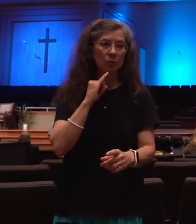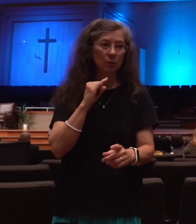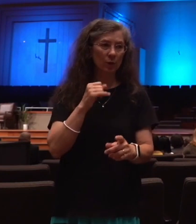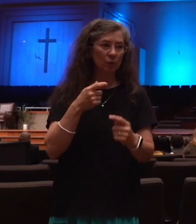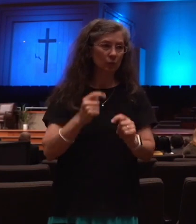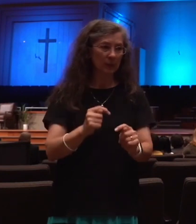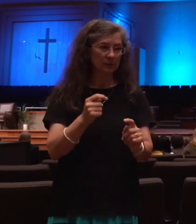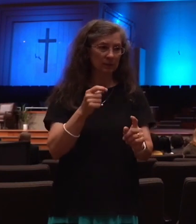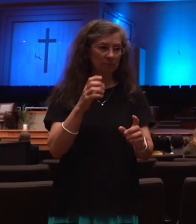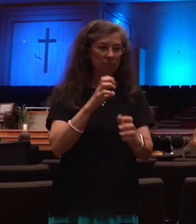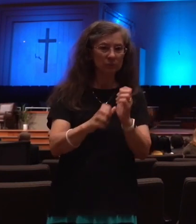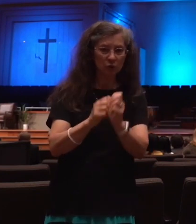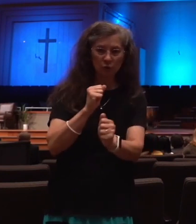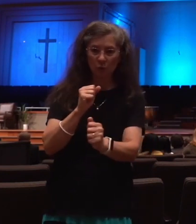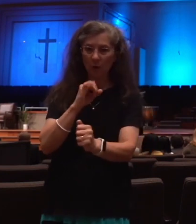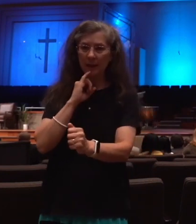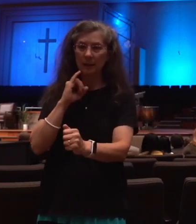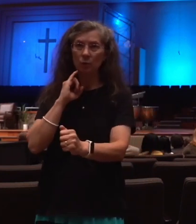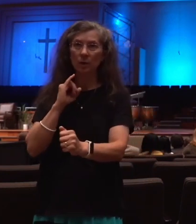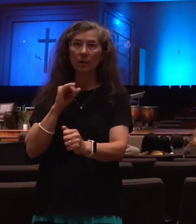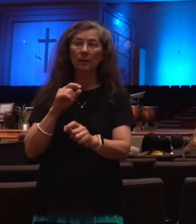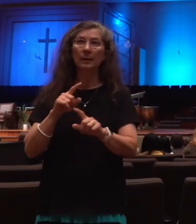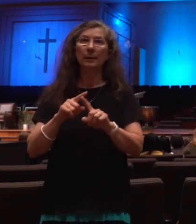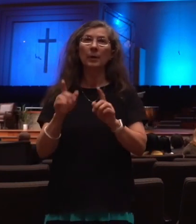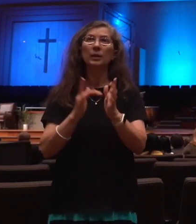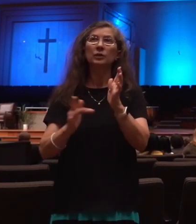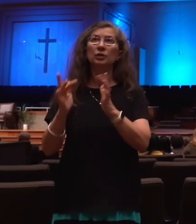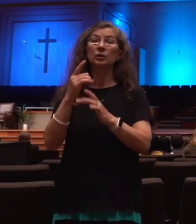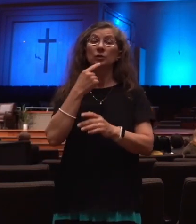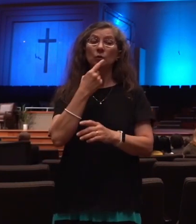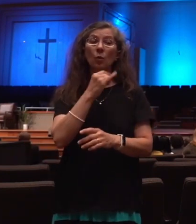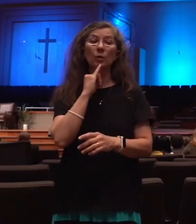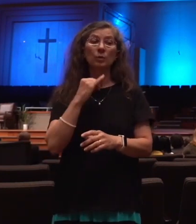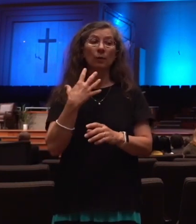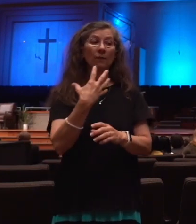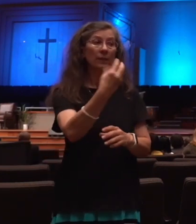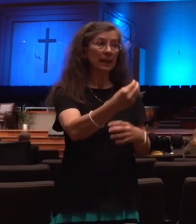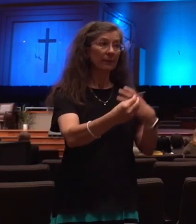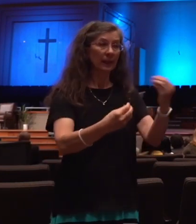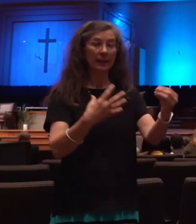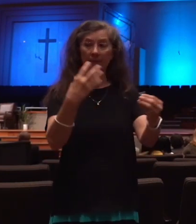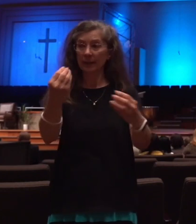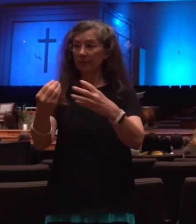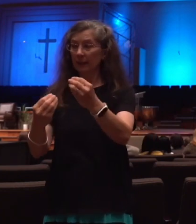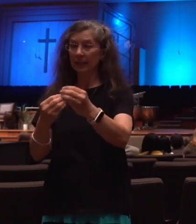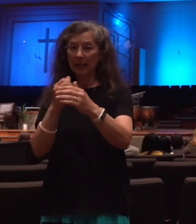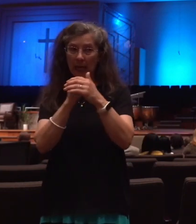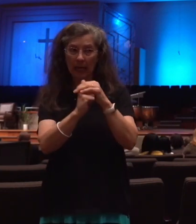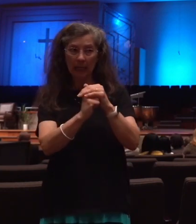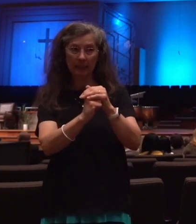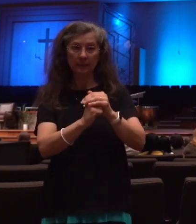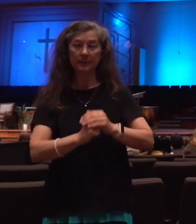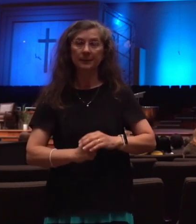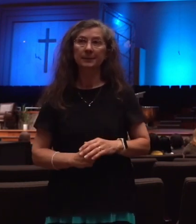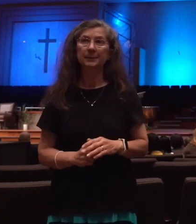wilderness and God will take care of them in that wilderness. But Satan's going after them.